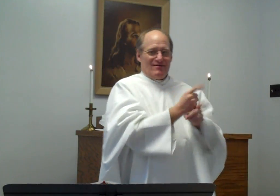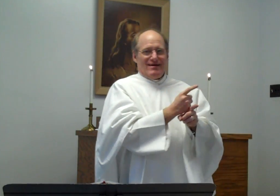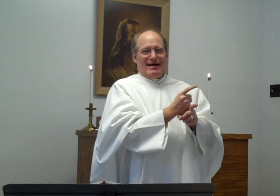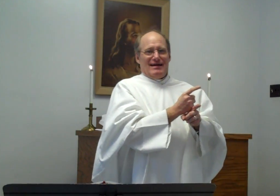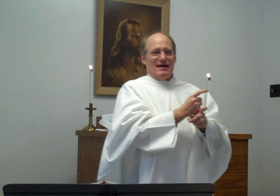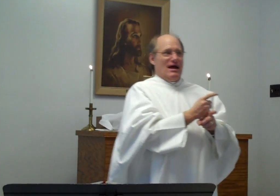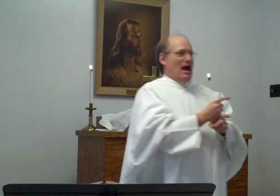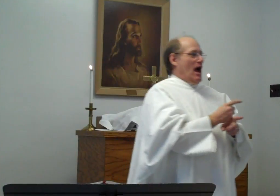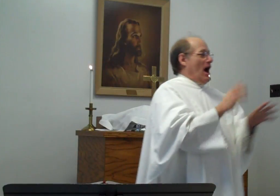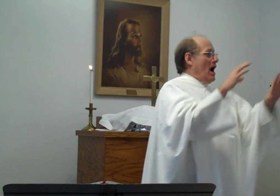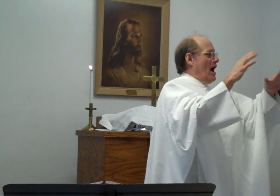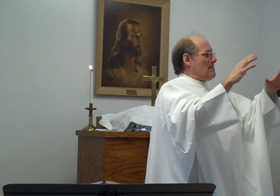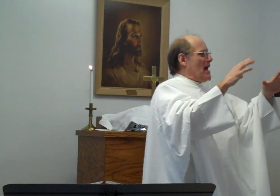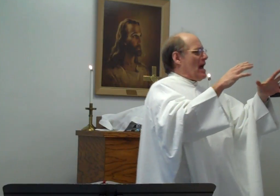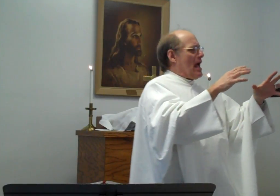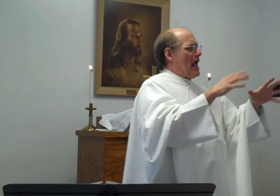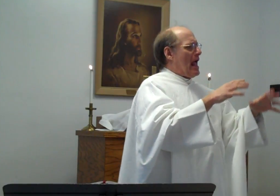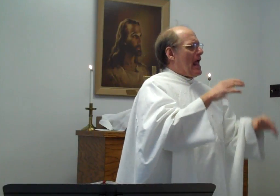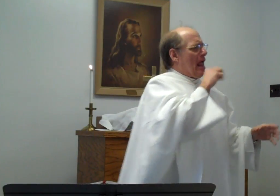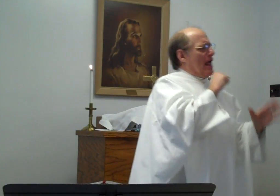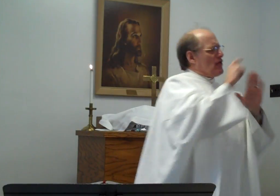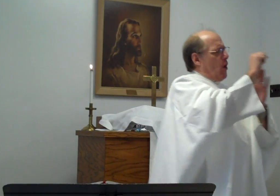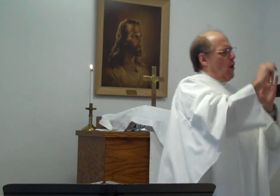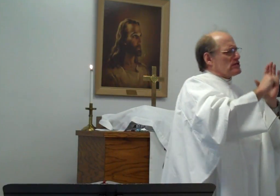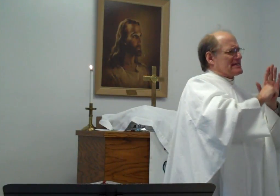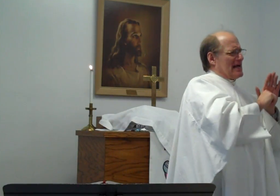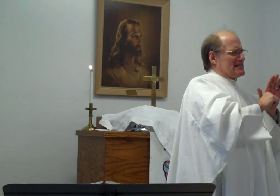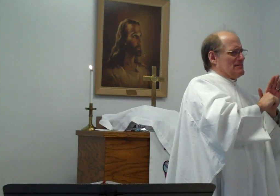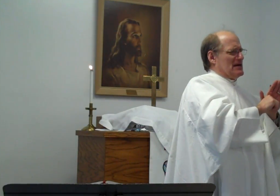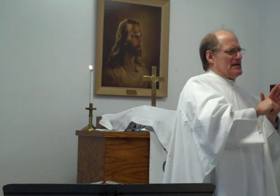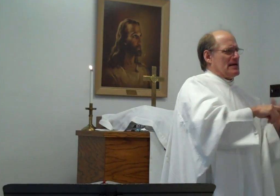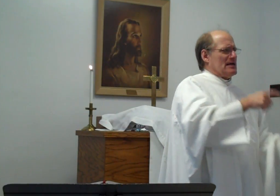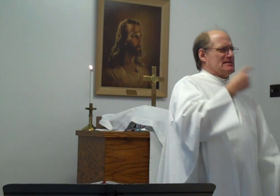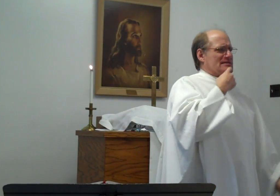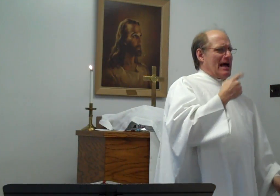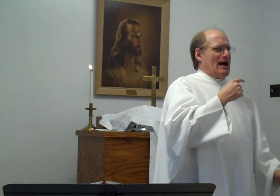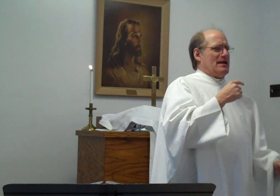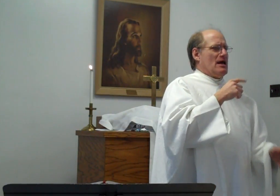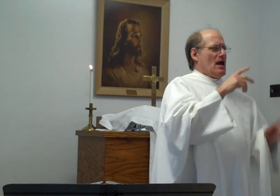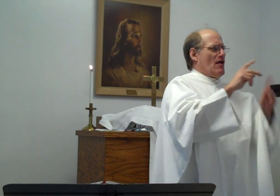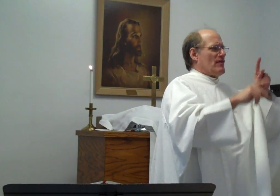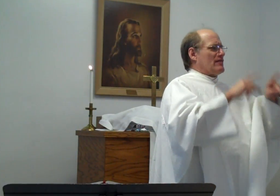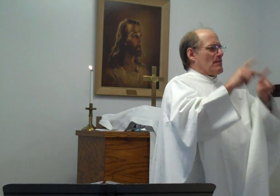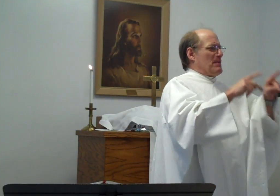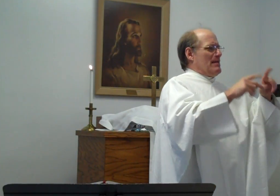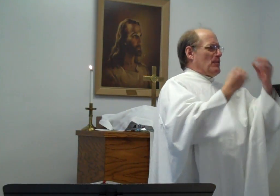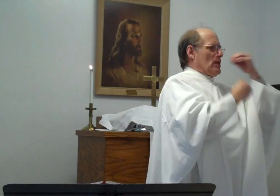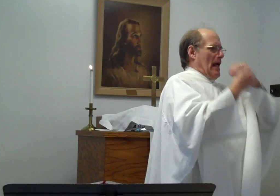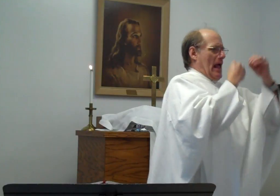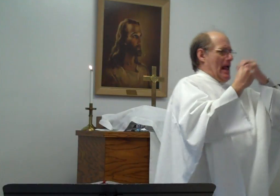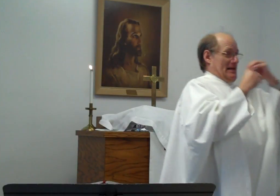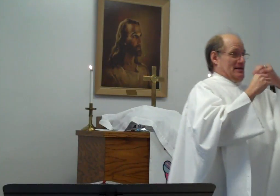Right. In the Old Testament, it said that the people ate